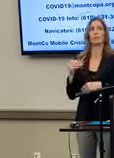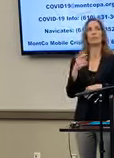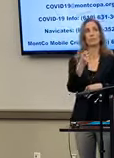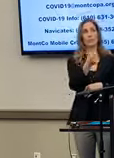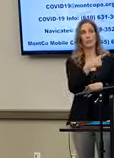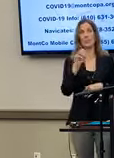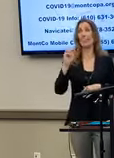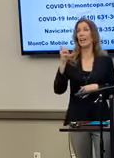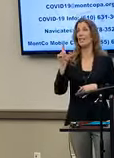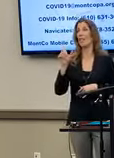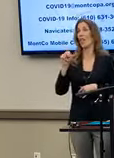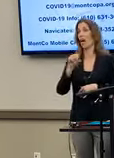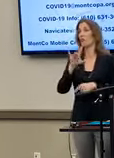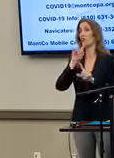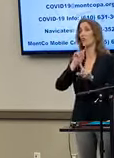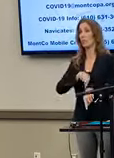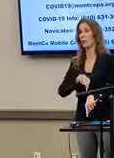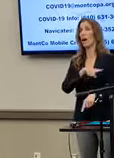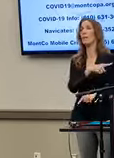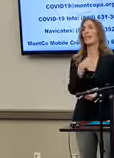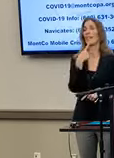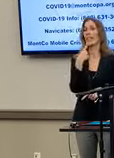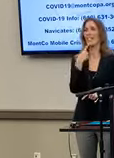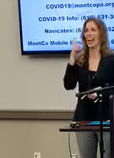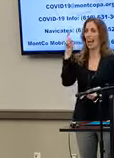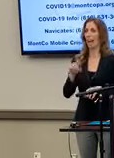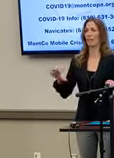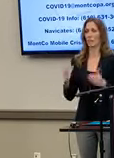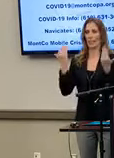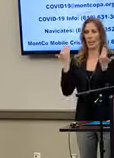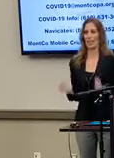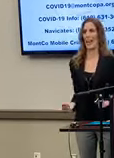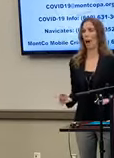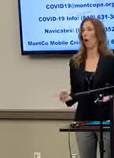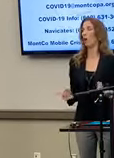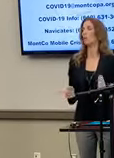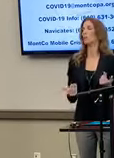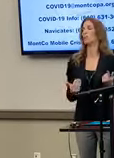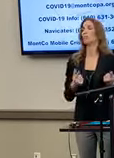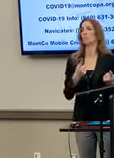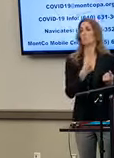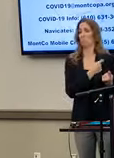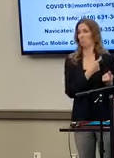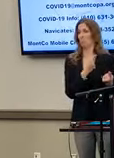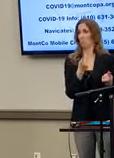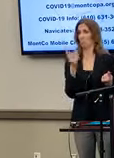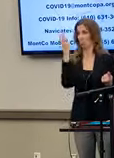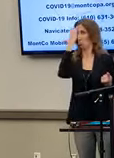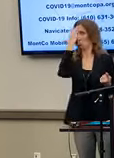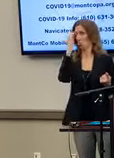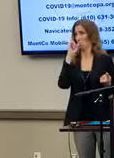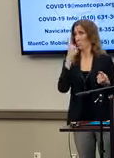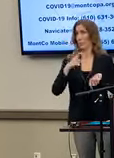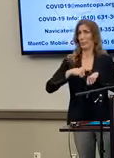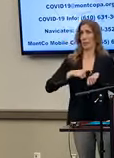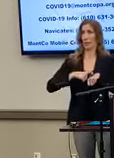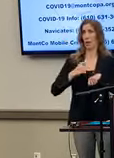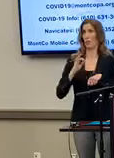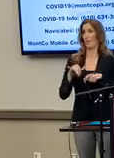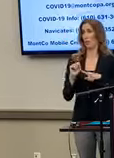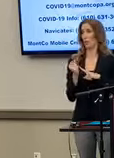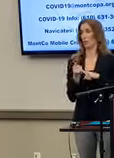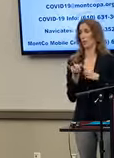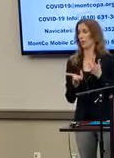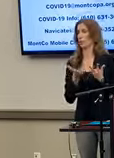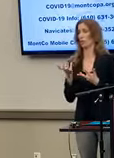Exelon's response, they say that this had to be done now. Is that something you're aware of? If the timing of this